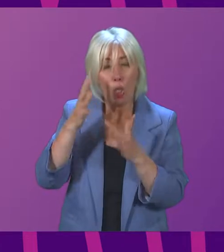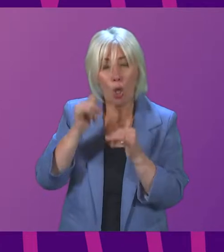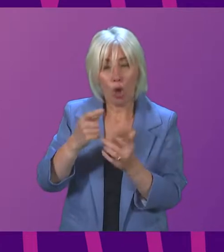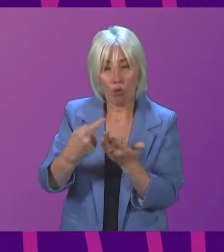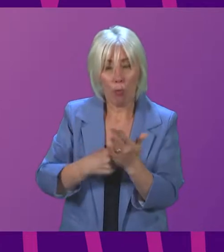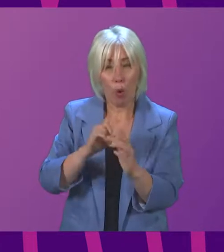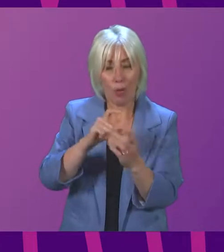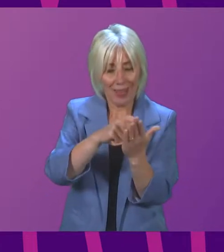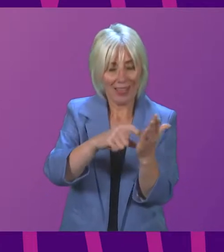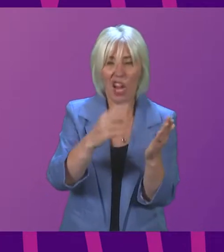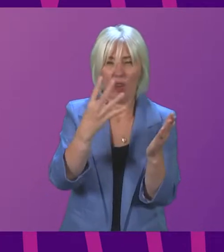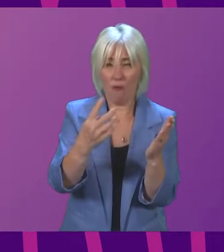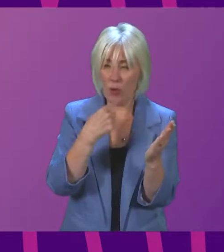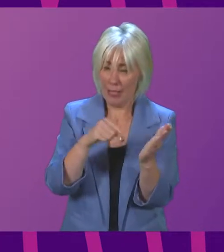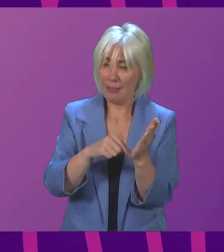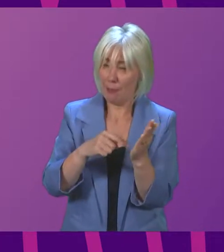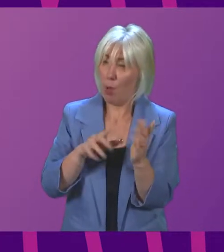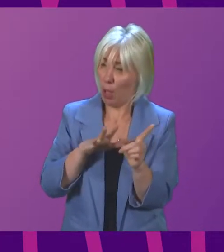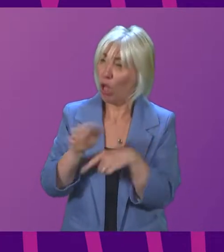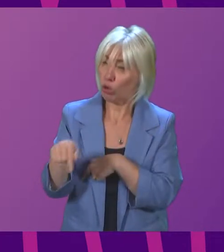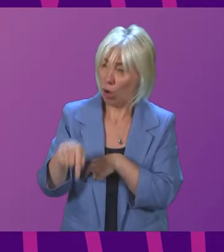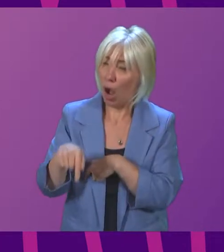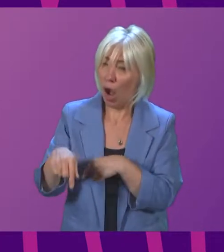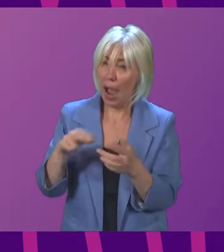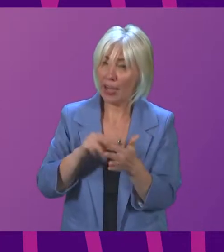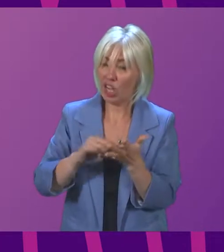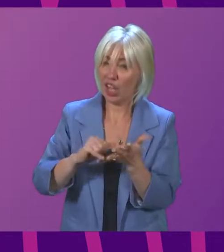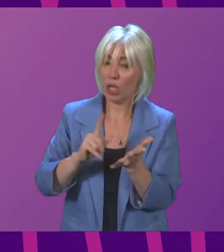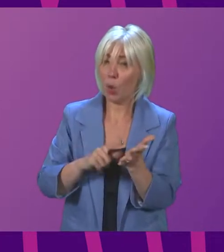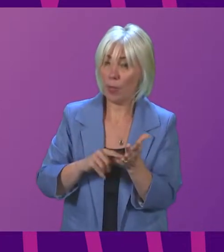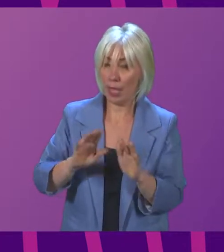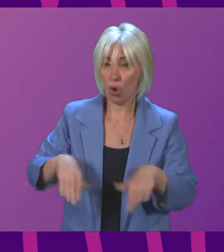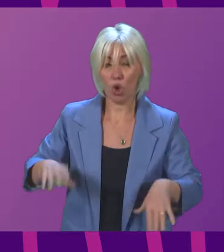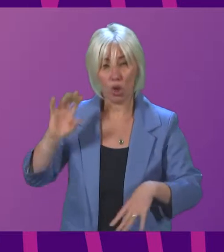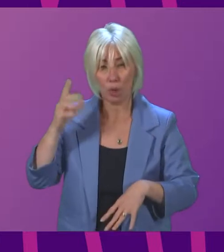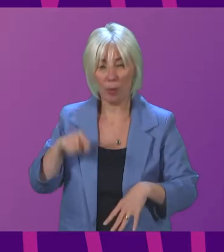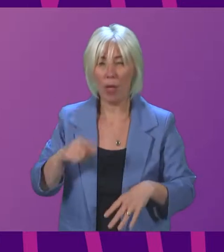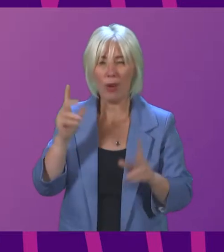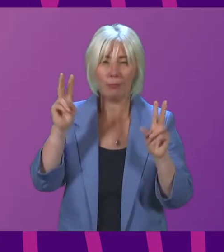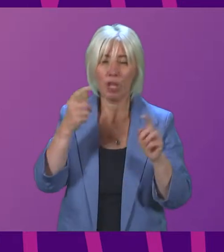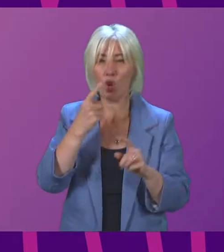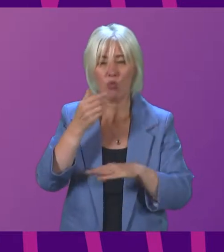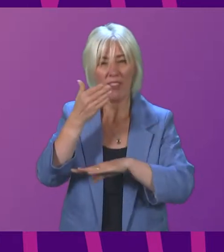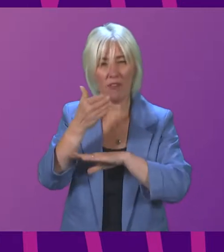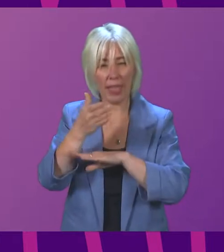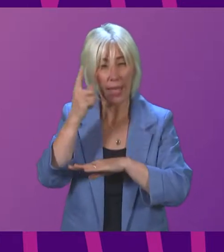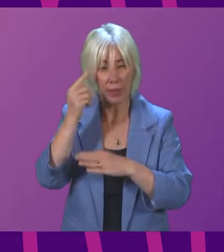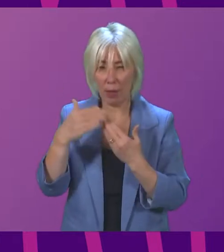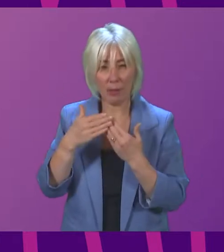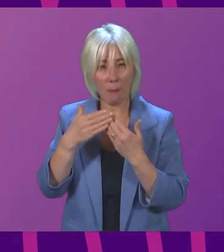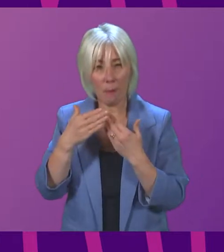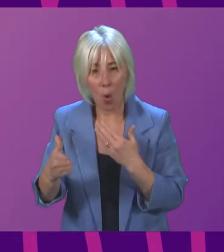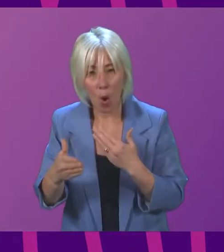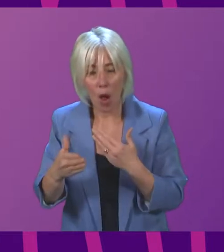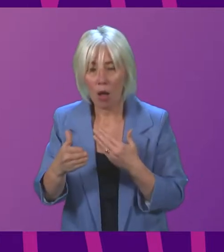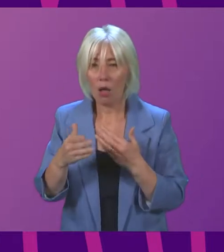So, can I ask what is going to be done to tackle that culture? Secondly, on the red flags, does he think that he needs to go further than simply